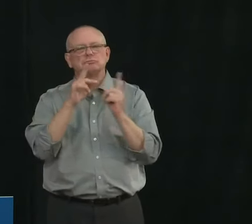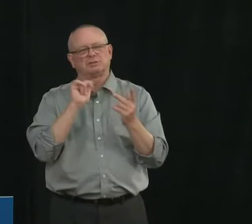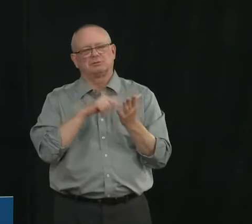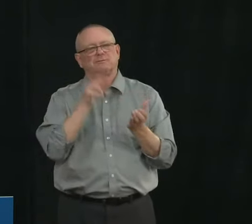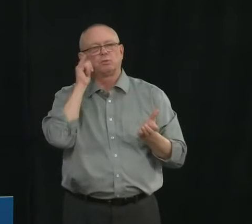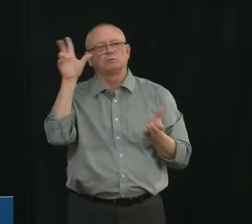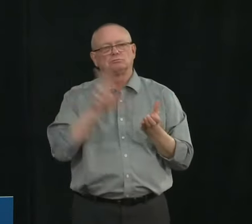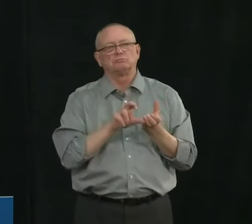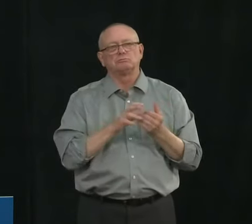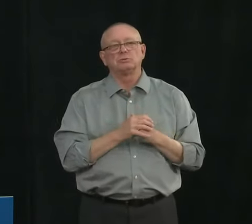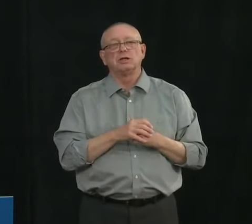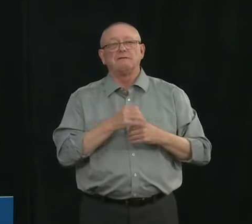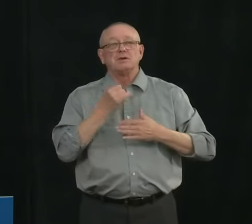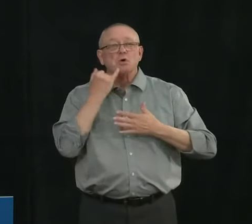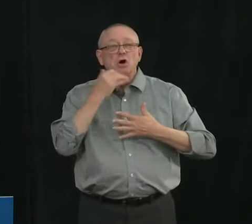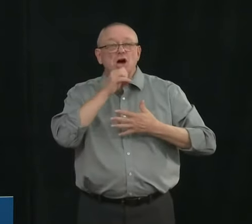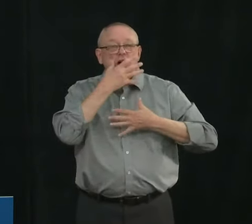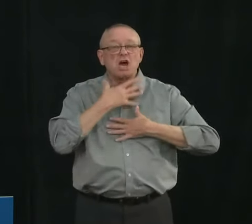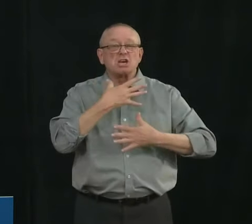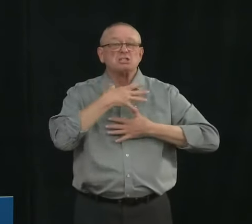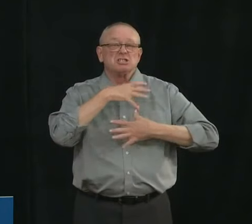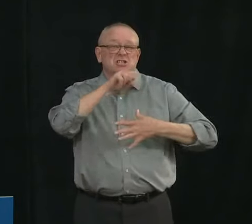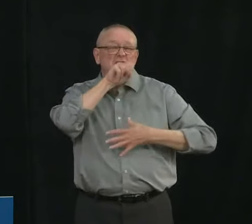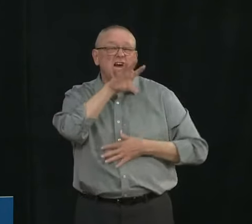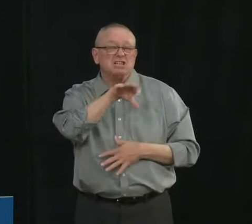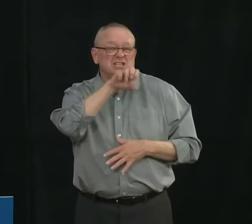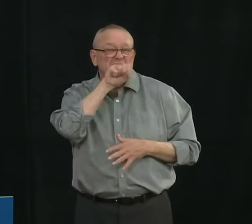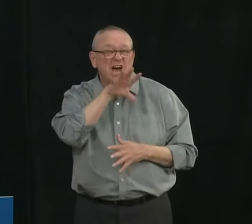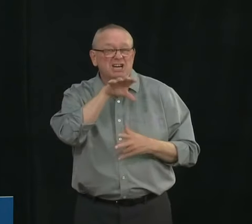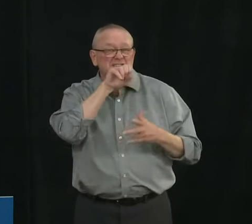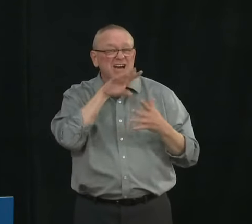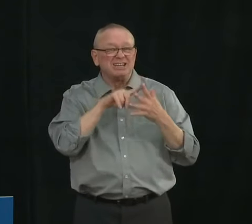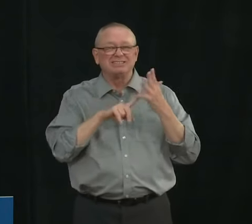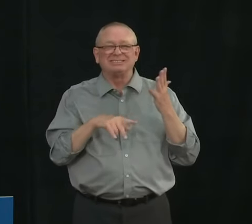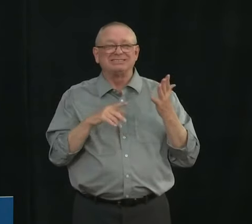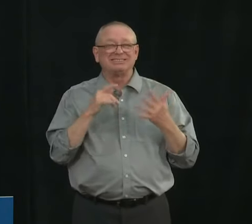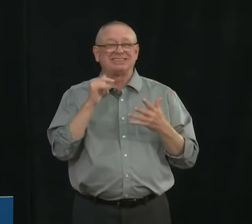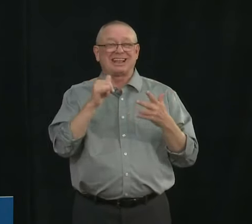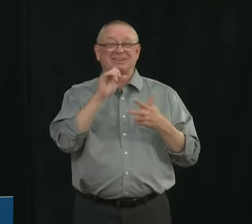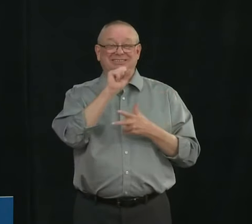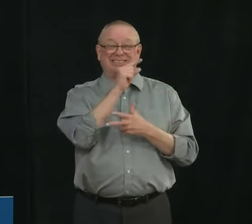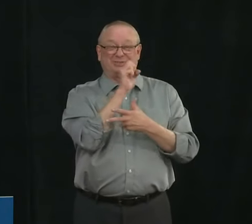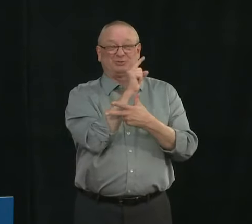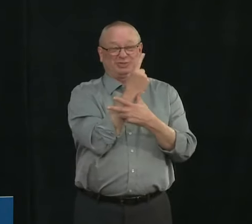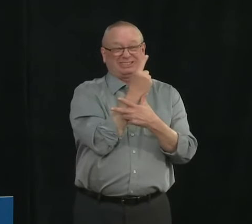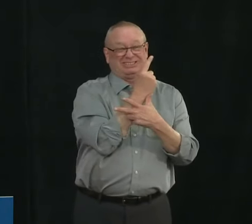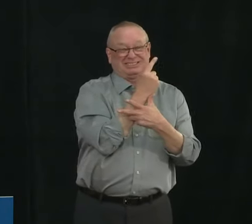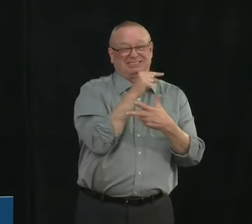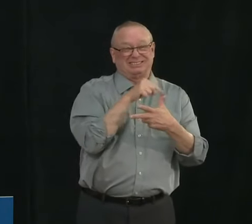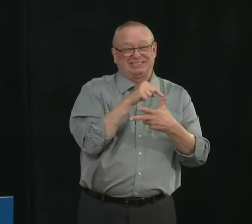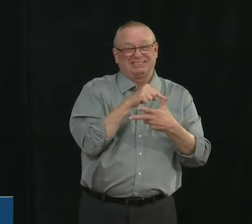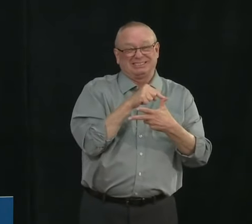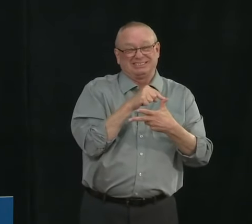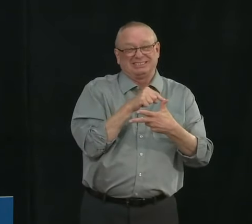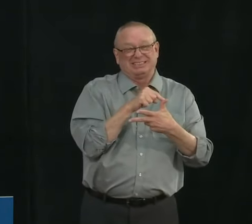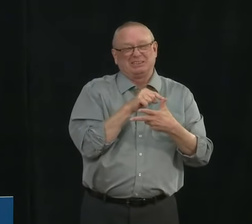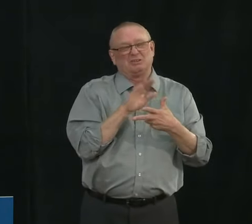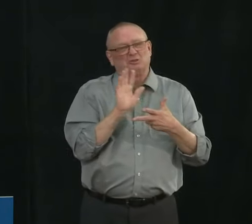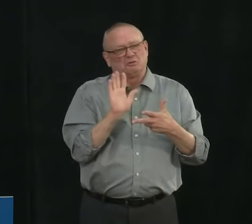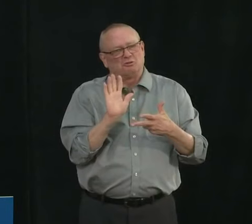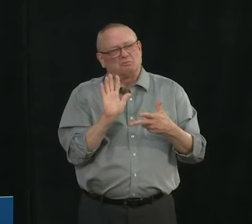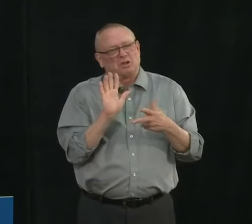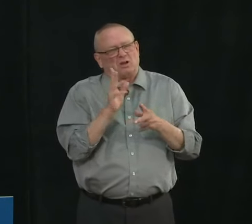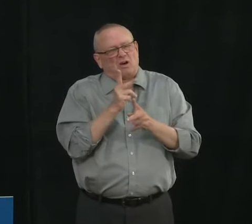that in this stage in in stage one where we continue to be cautious with respect to limiting the